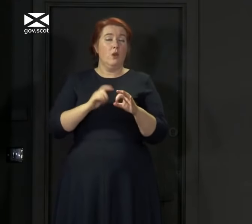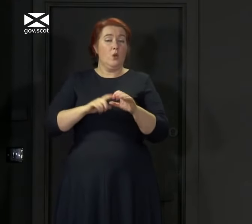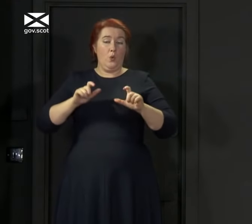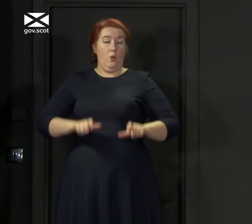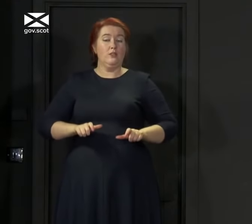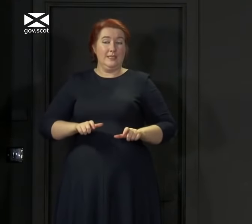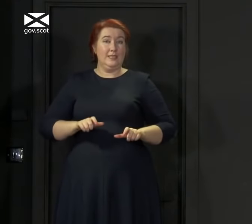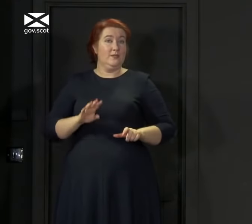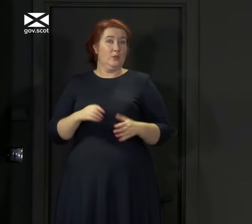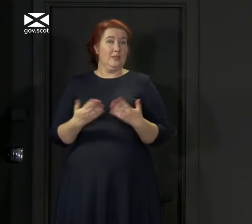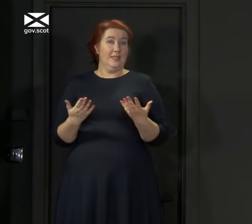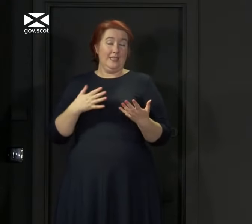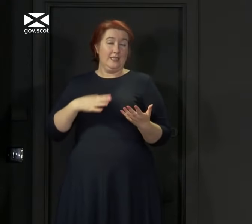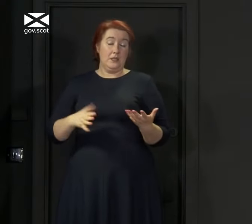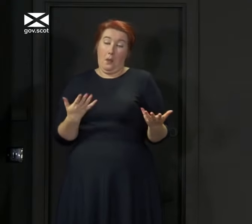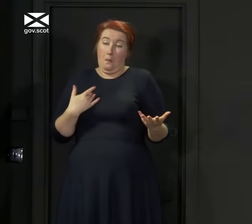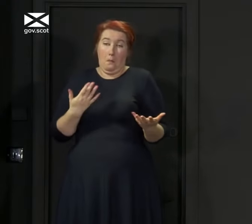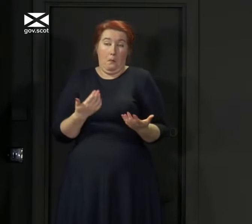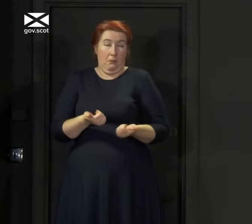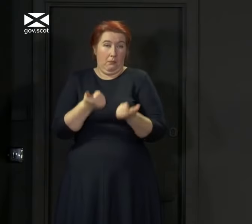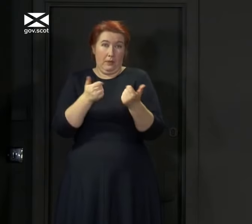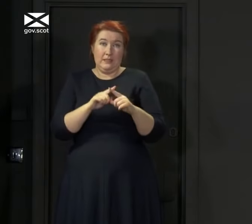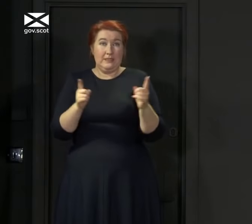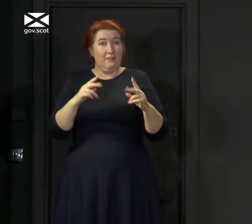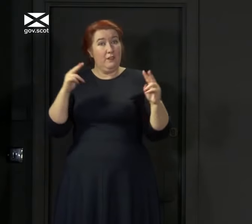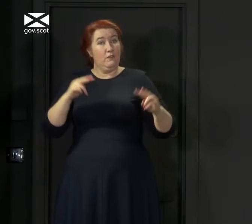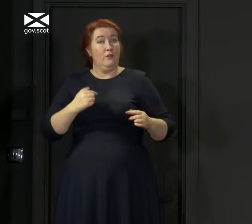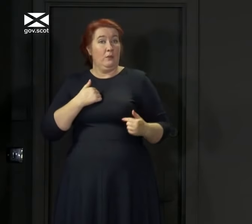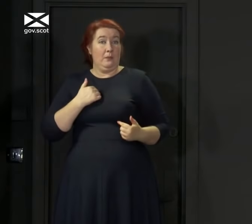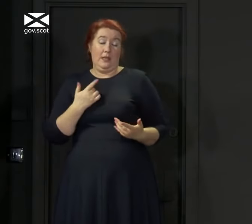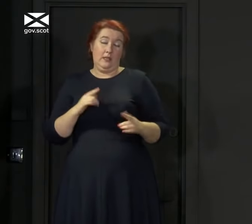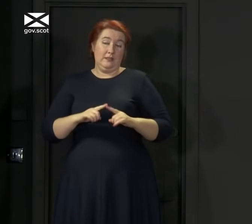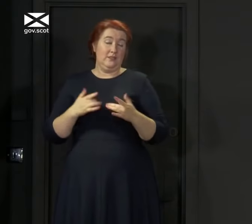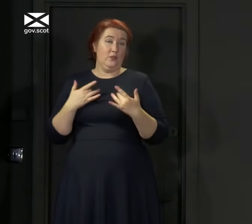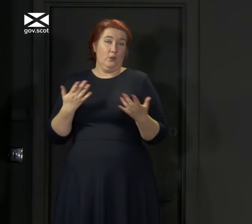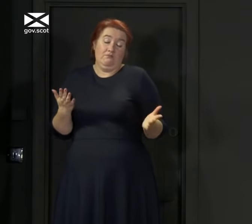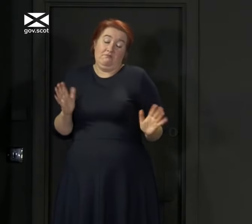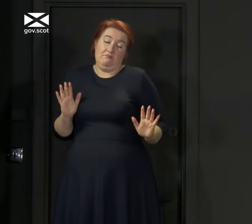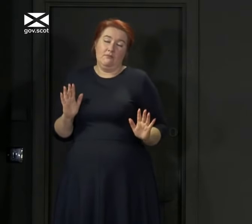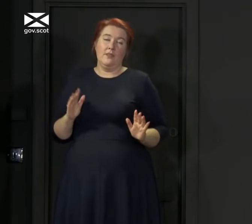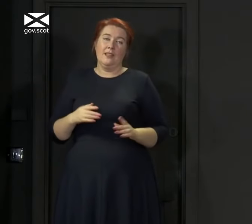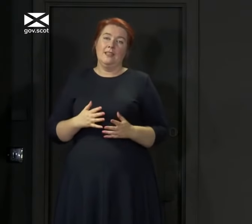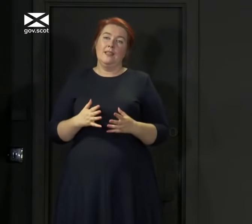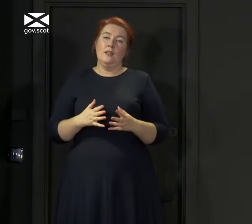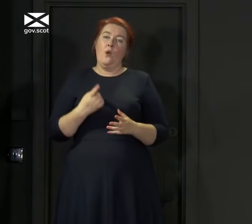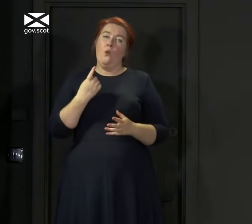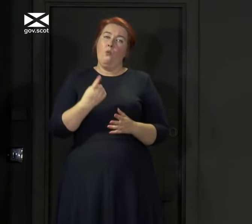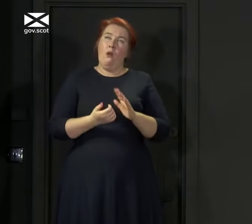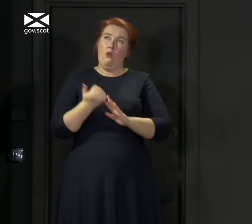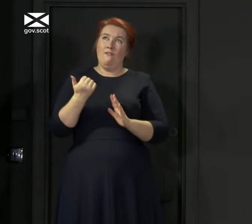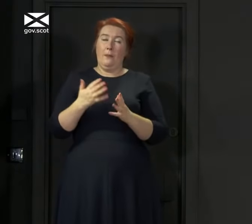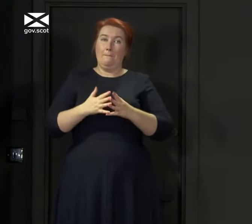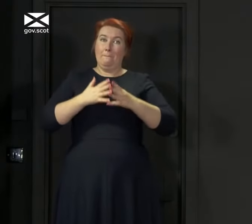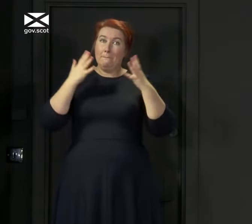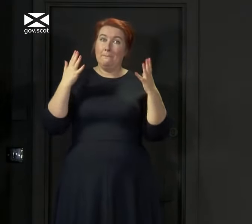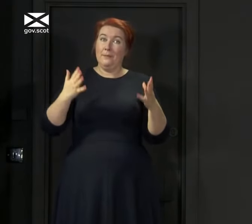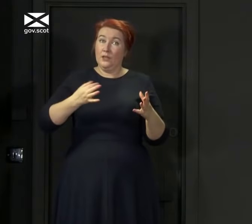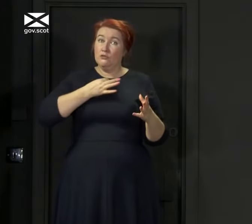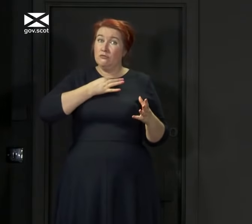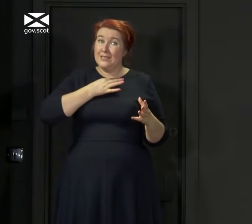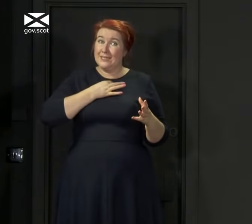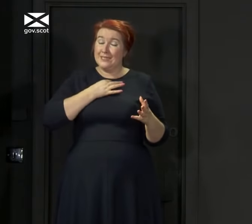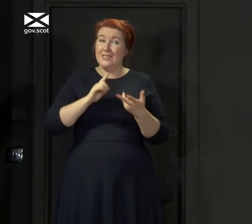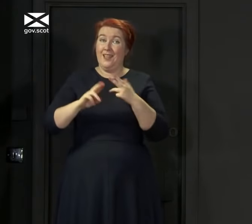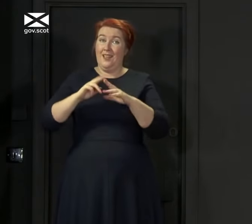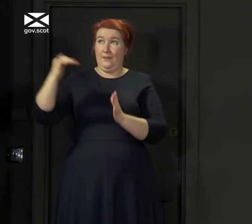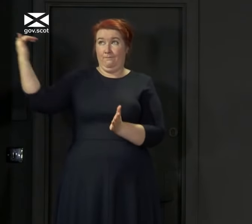fine. I'm not criticising people who take a different view. The biggest risk, or one of the biggest risks, let me not overstate it, we face right now is